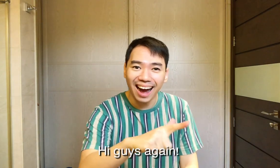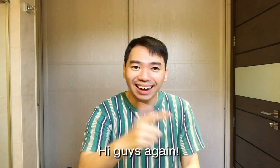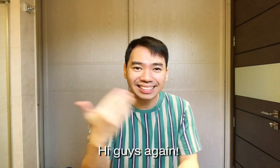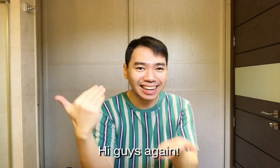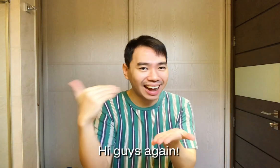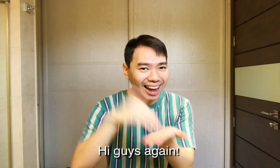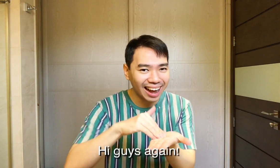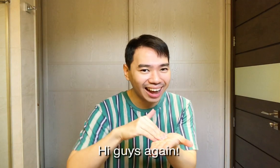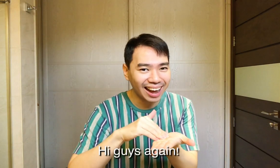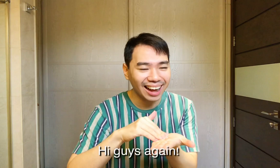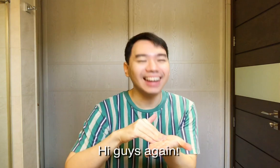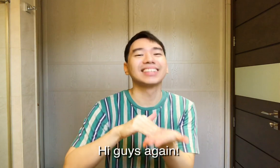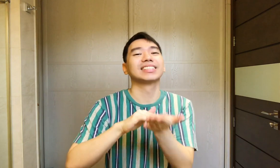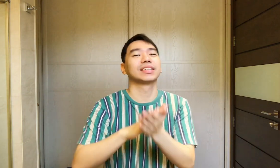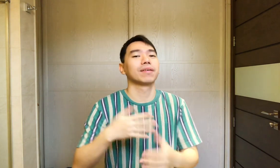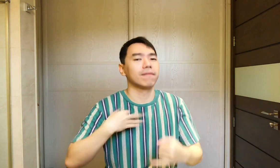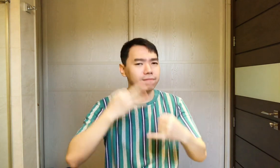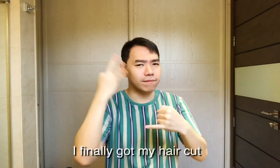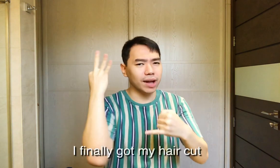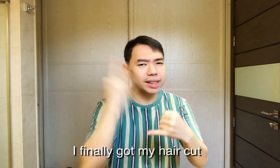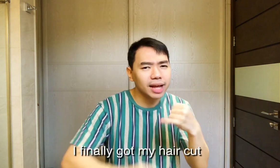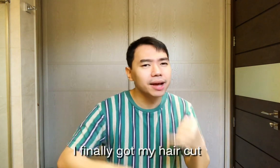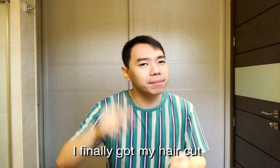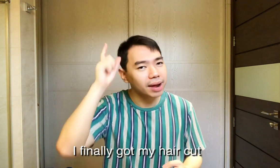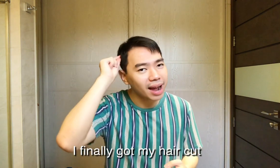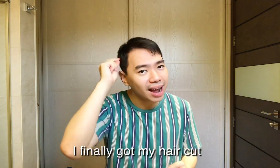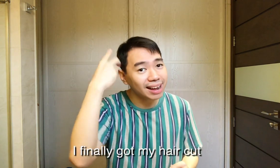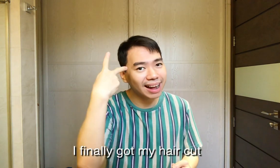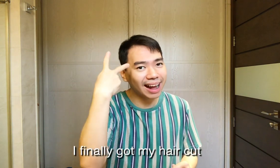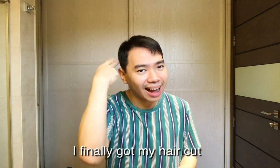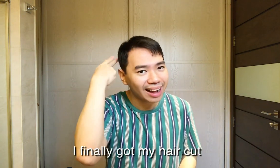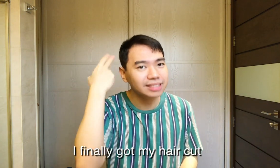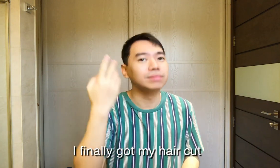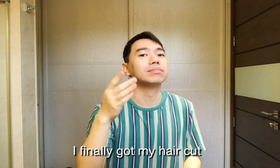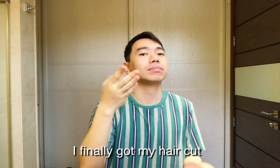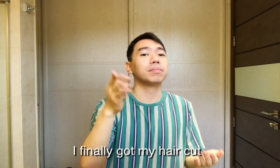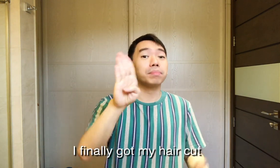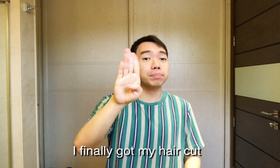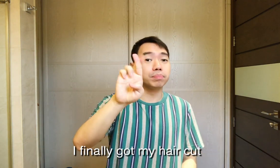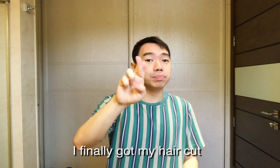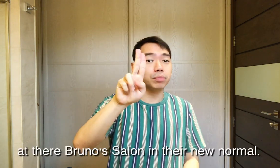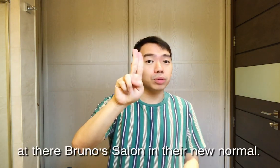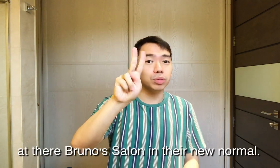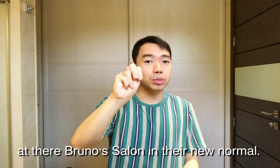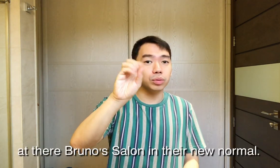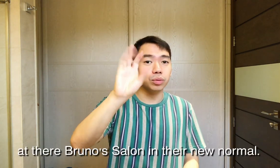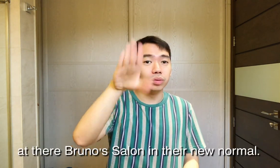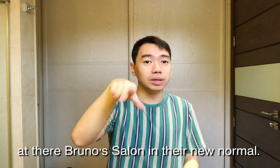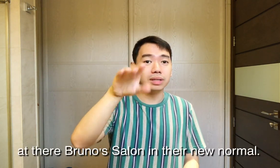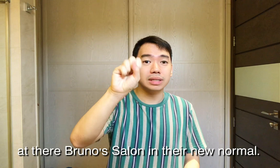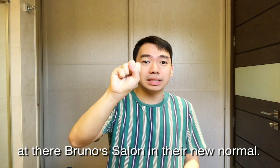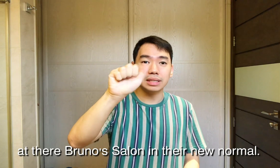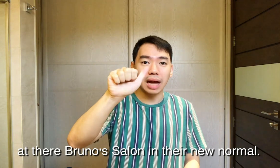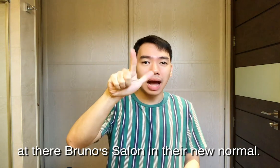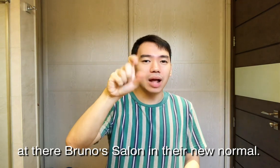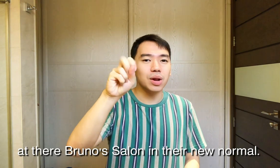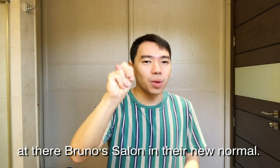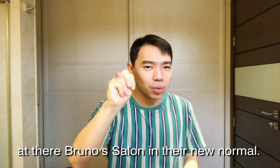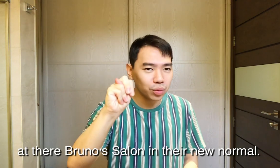I'm going to talk to you soon. I finally got my hair cut after Bruno's Salon entering